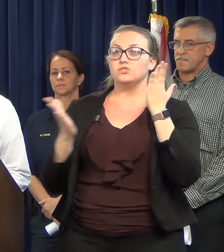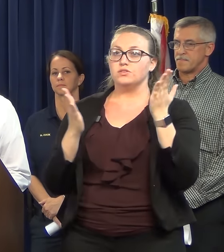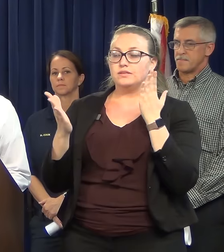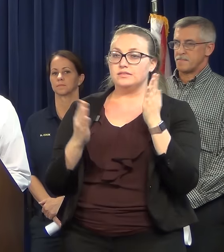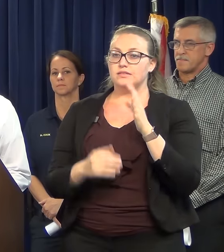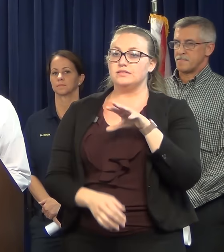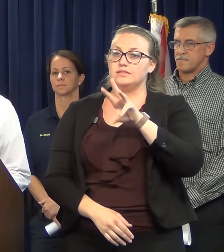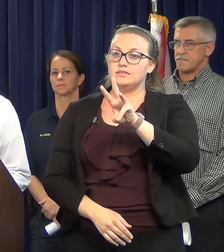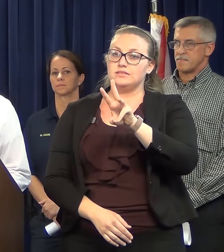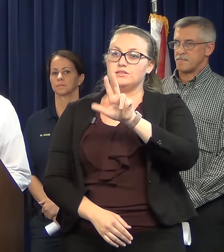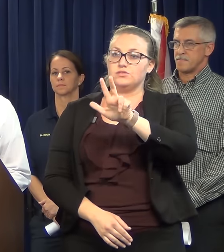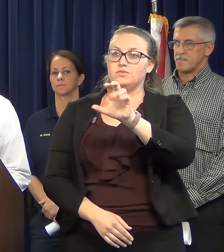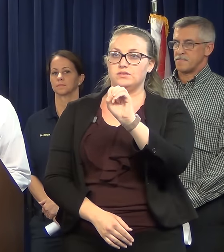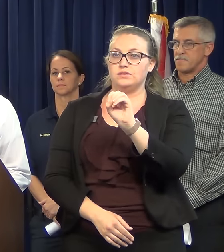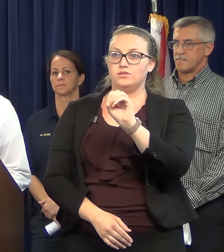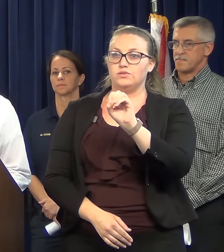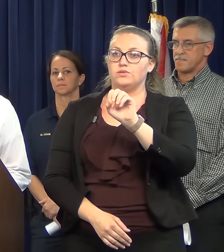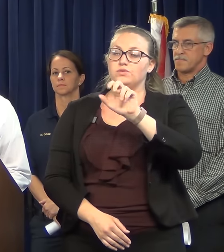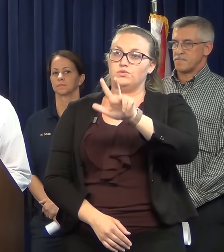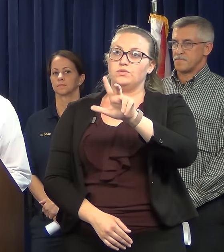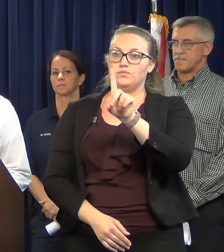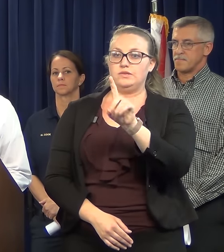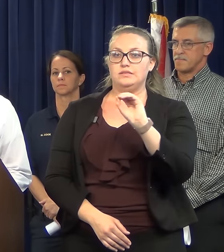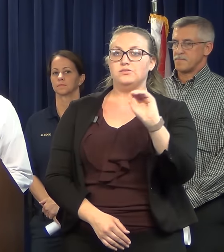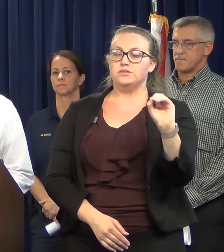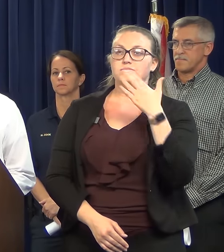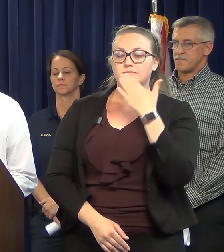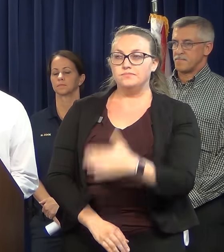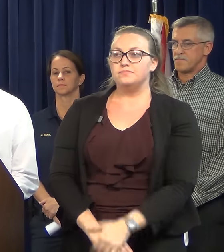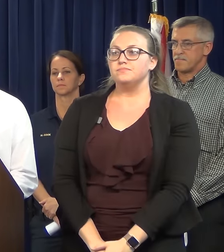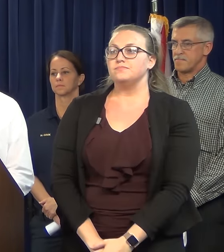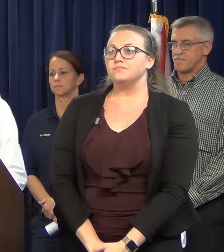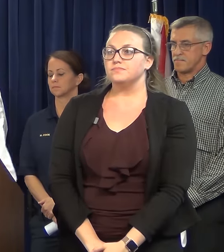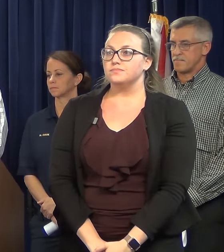630-3100. Thank you.